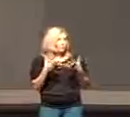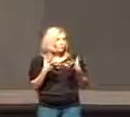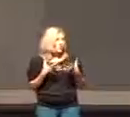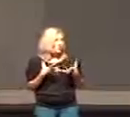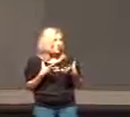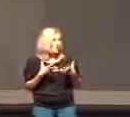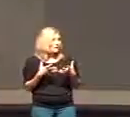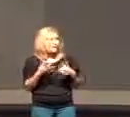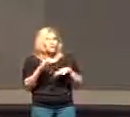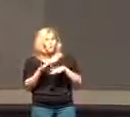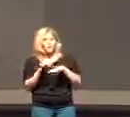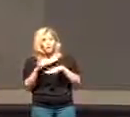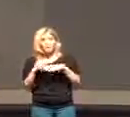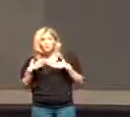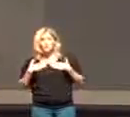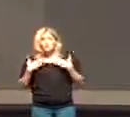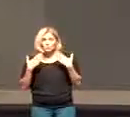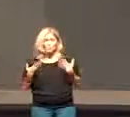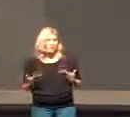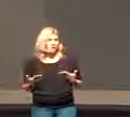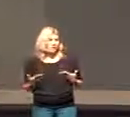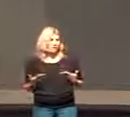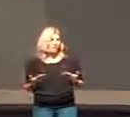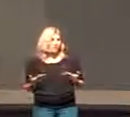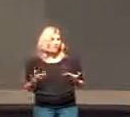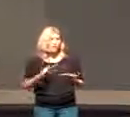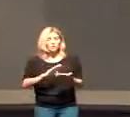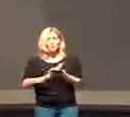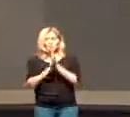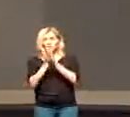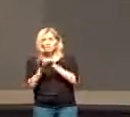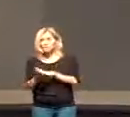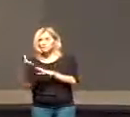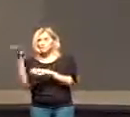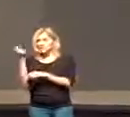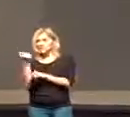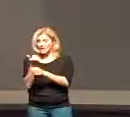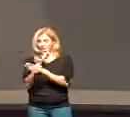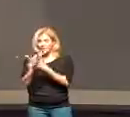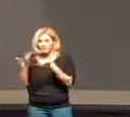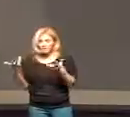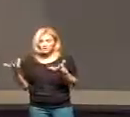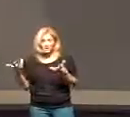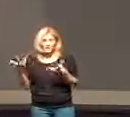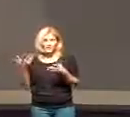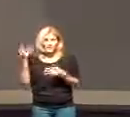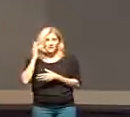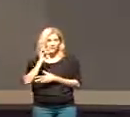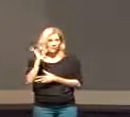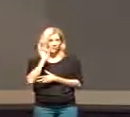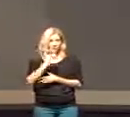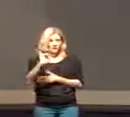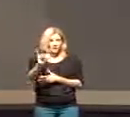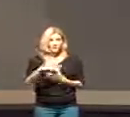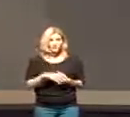it's a call to surrender who you are now so that you might gain everything in eternity